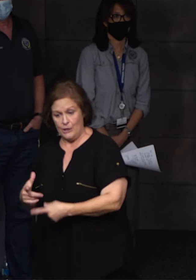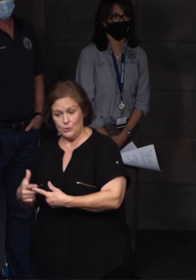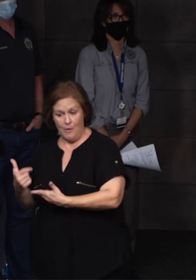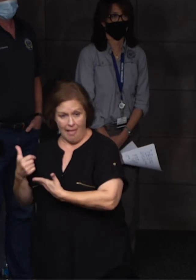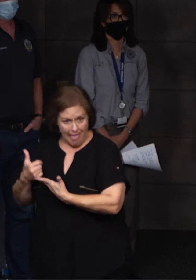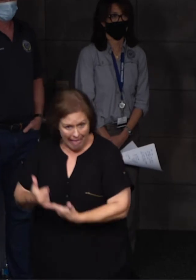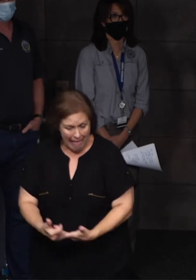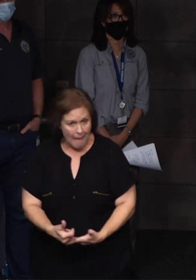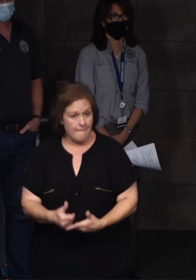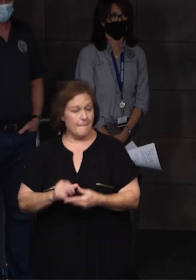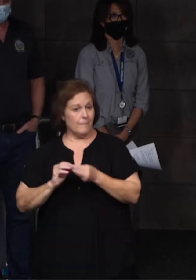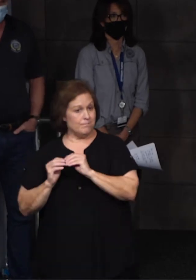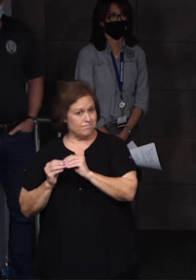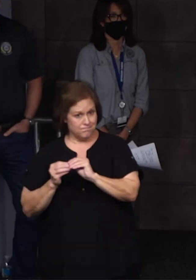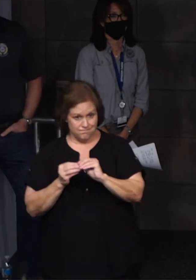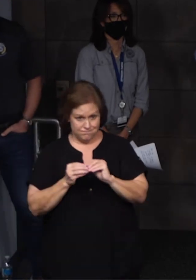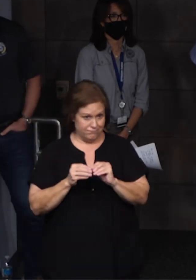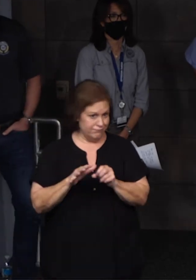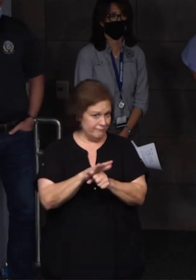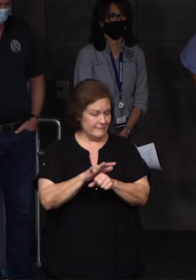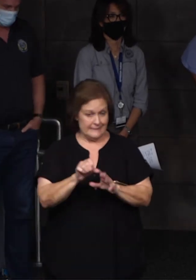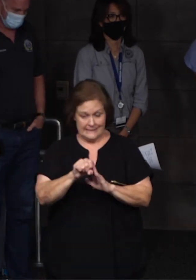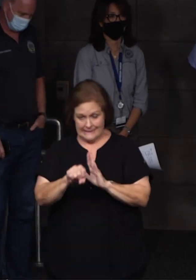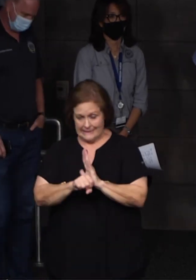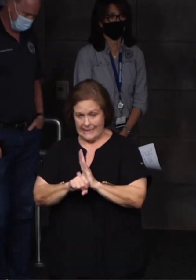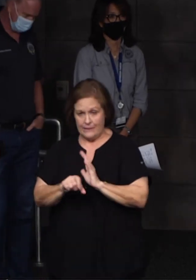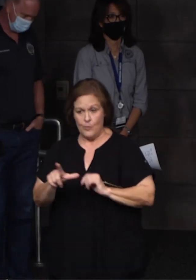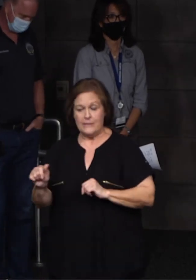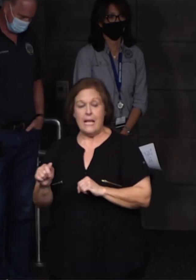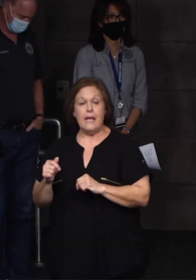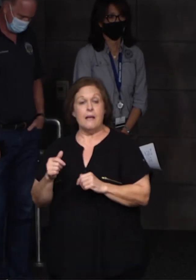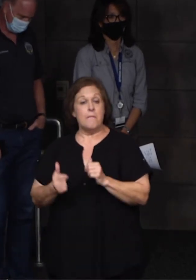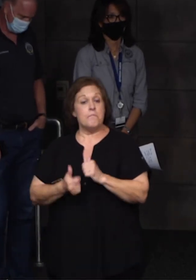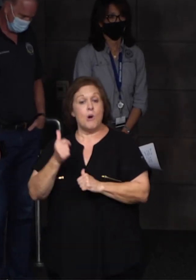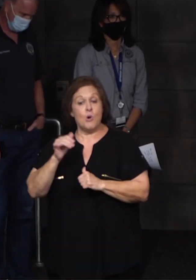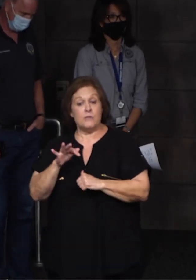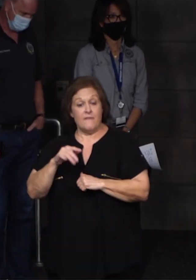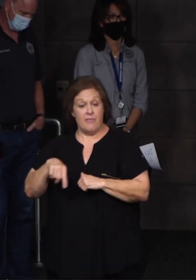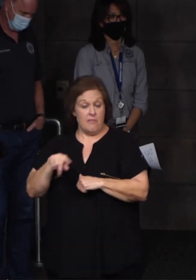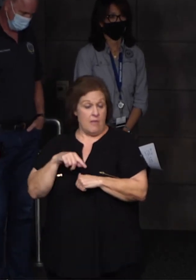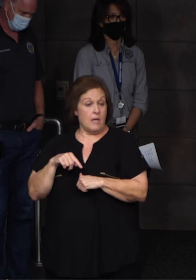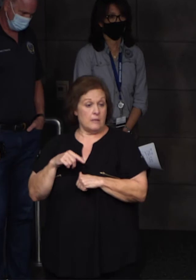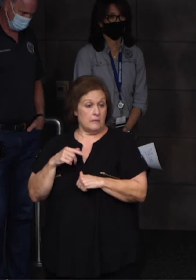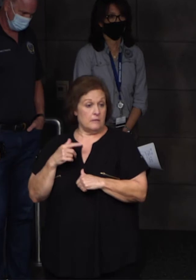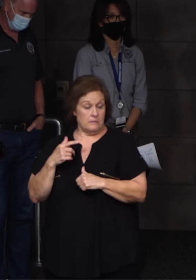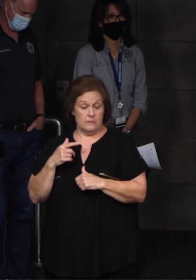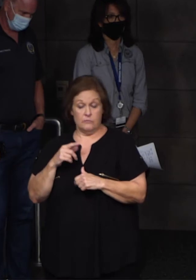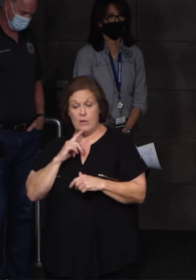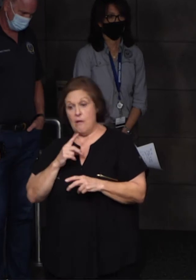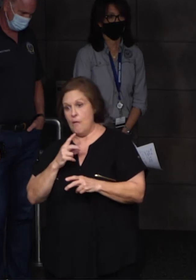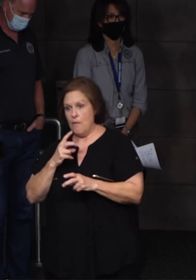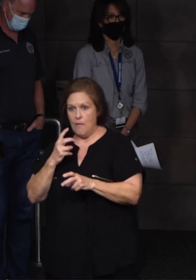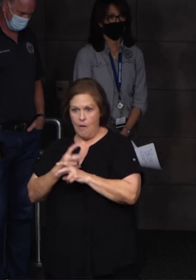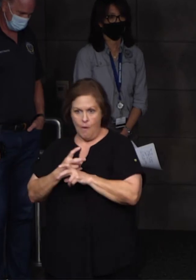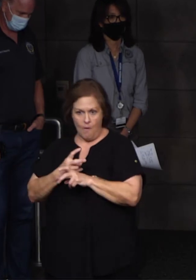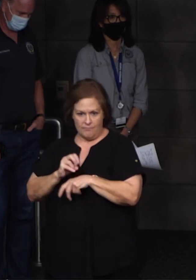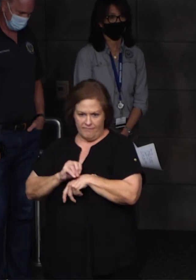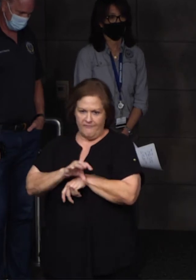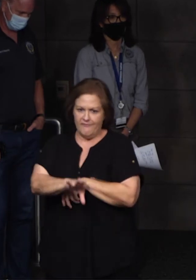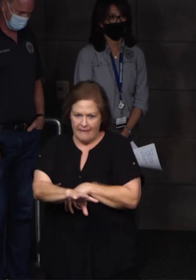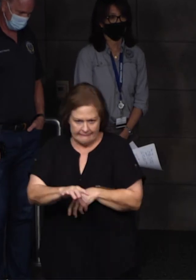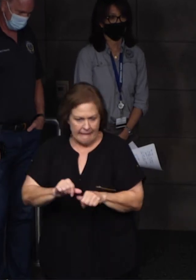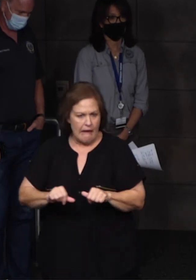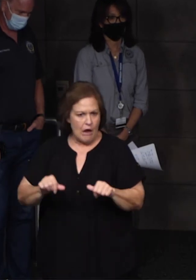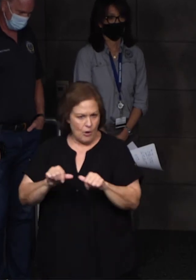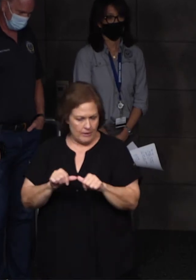rebuild. That's across the whole state. The large majority of those, obviously, are in the hardest hit areas, the most populated areas